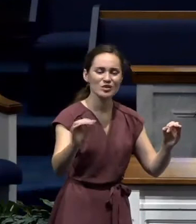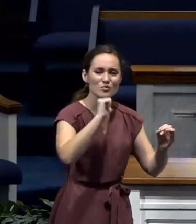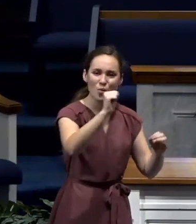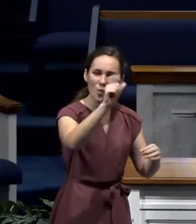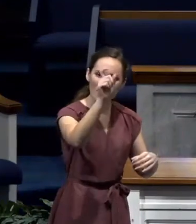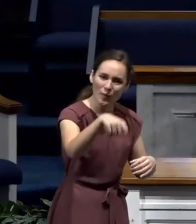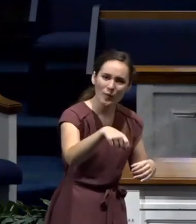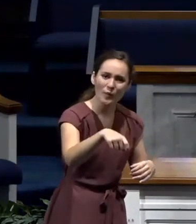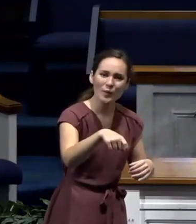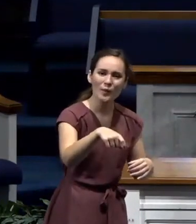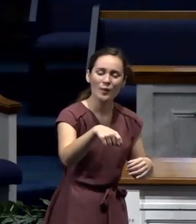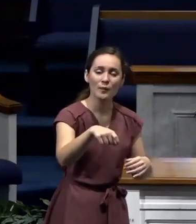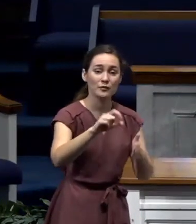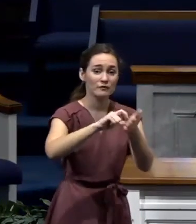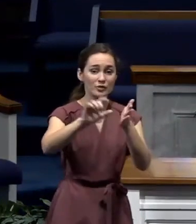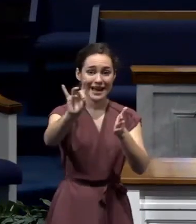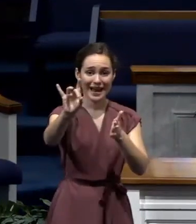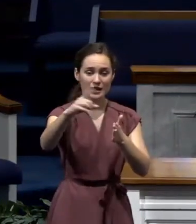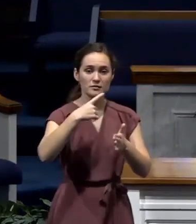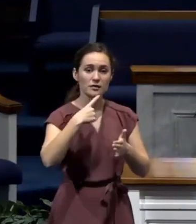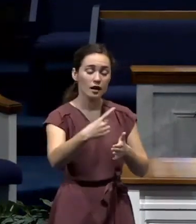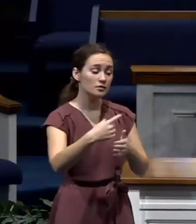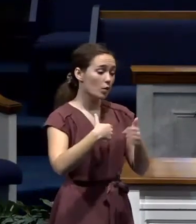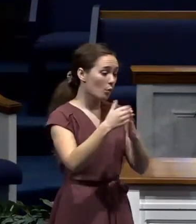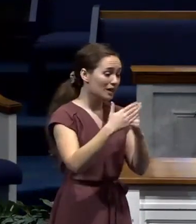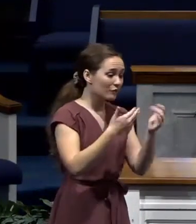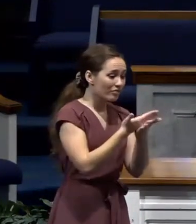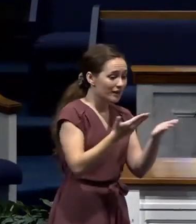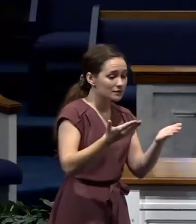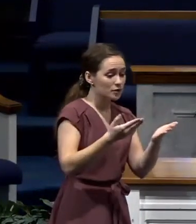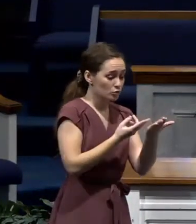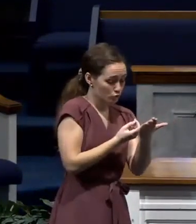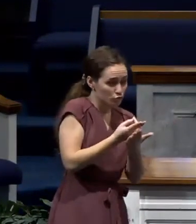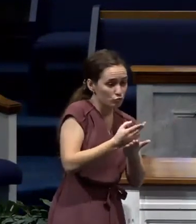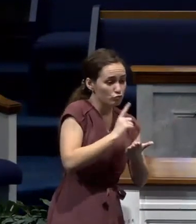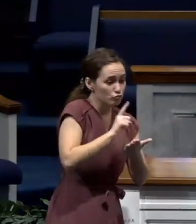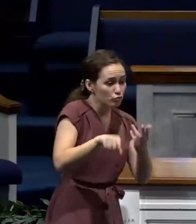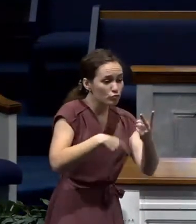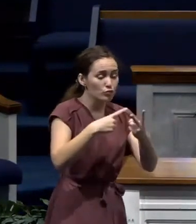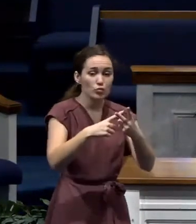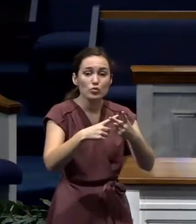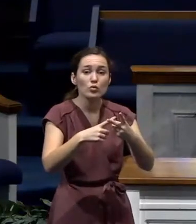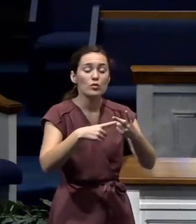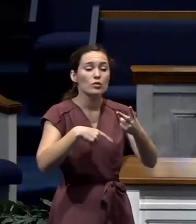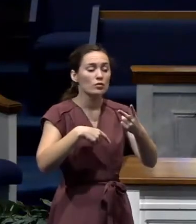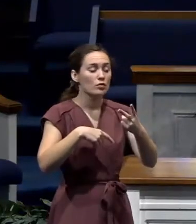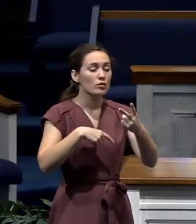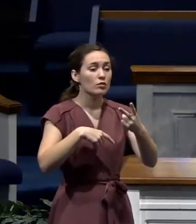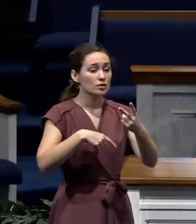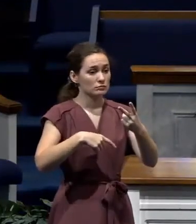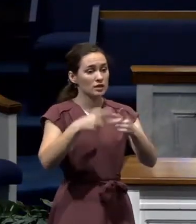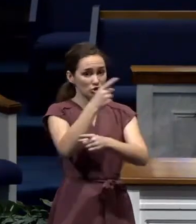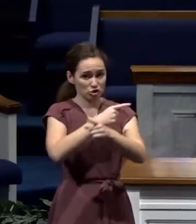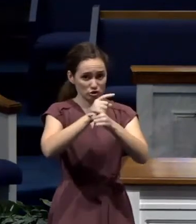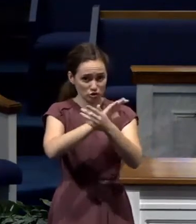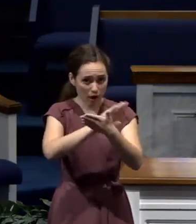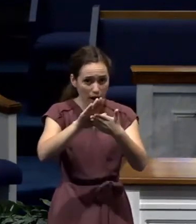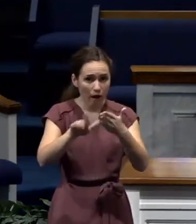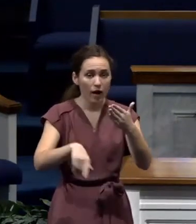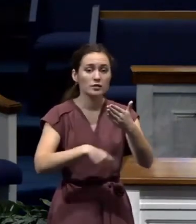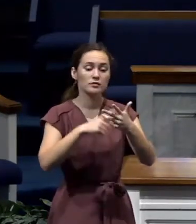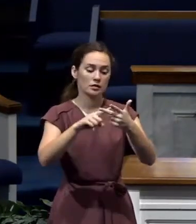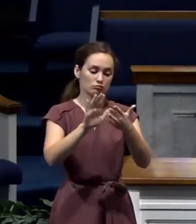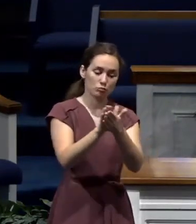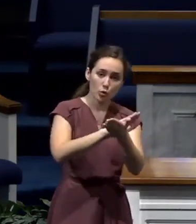And then he says in verse eight, finally, brethren, what sort of things are true? What sort of things are honest? What sort of things are just? What sort of things are pure?